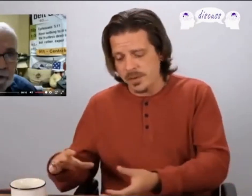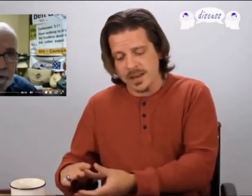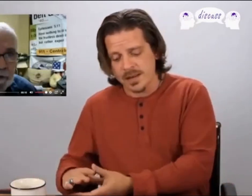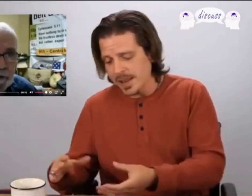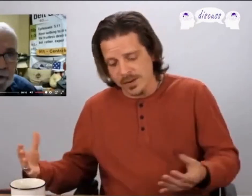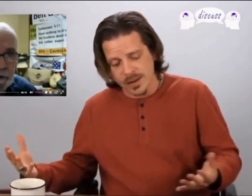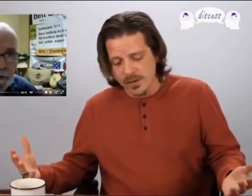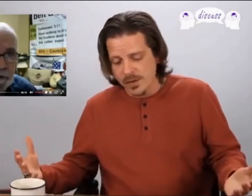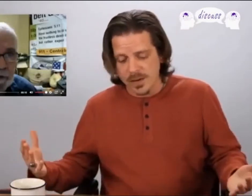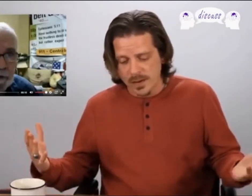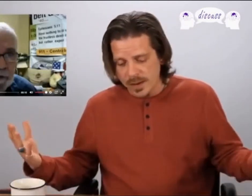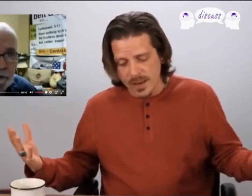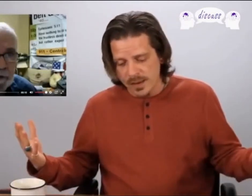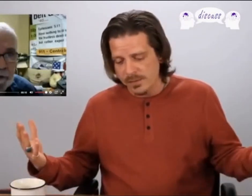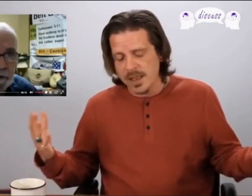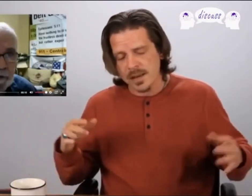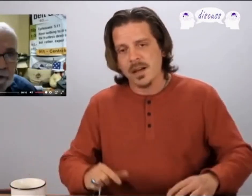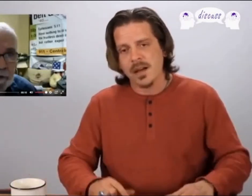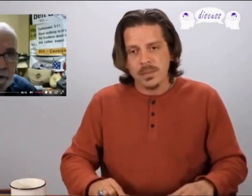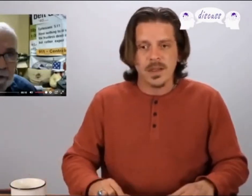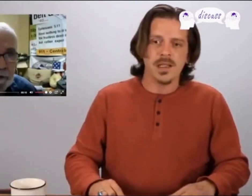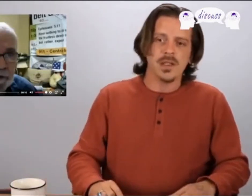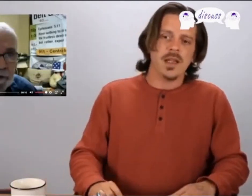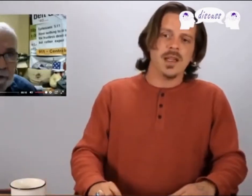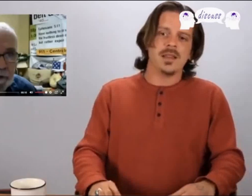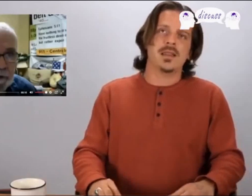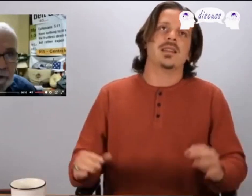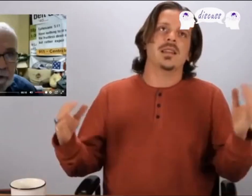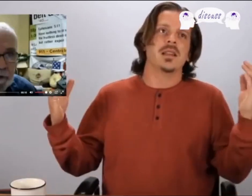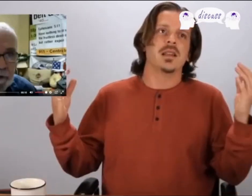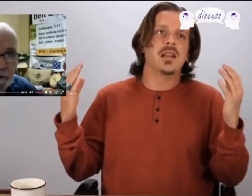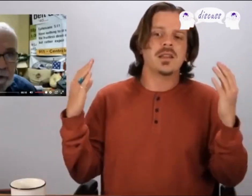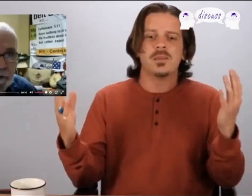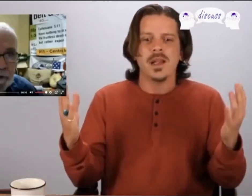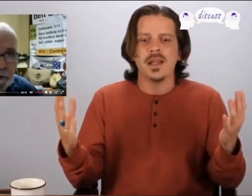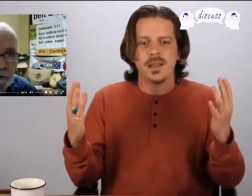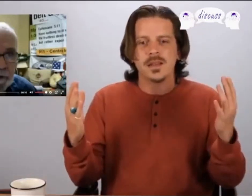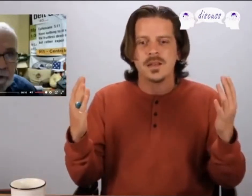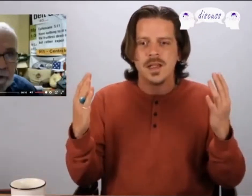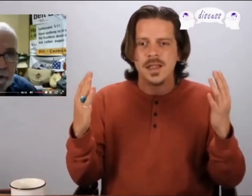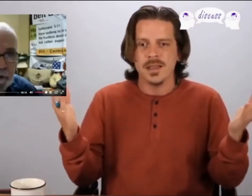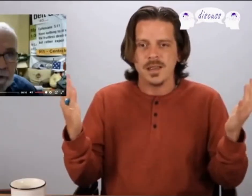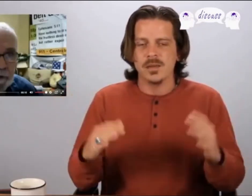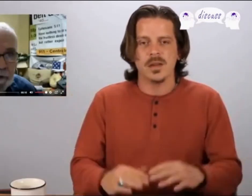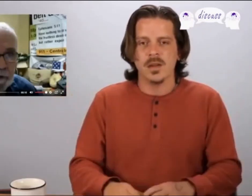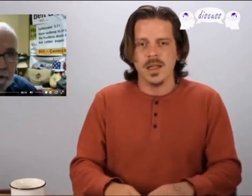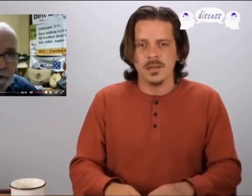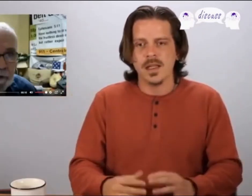place it together because you just you can't make this up and you can't explain this in in an